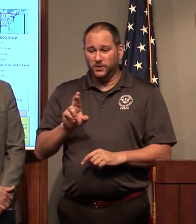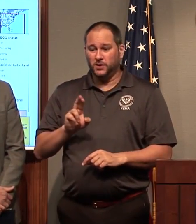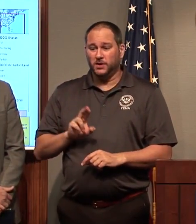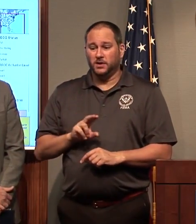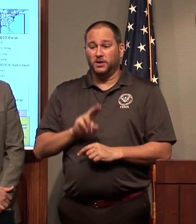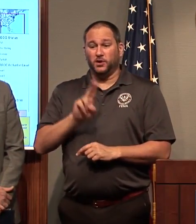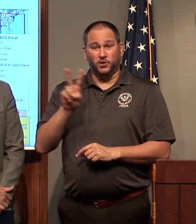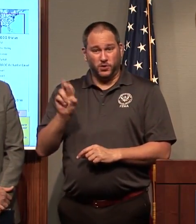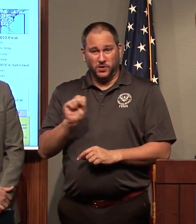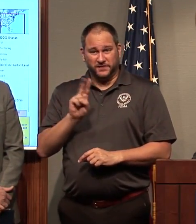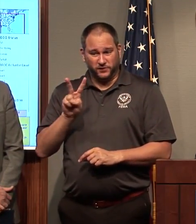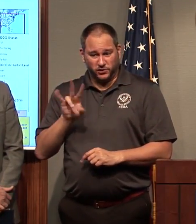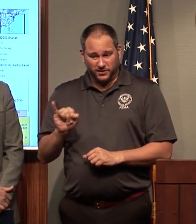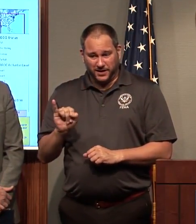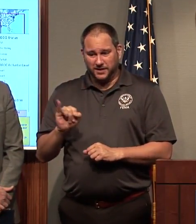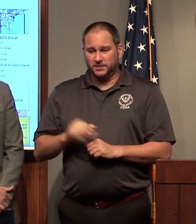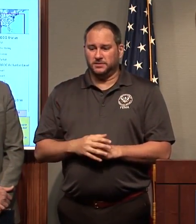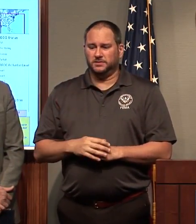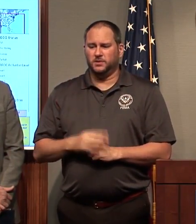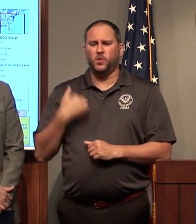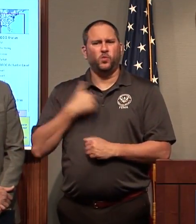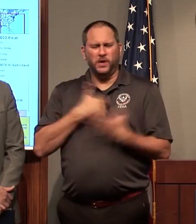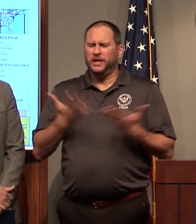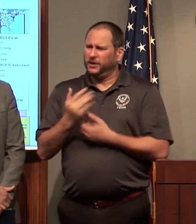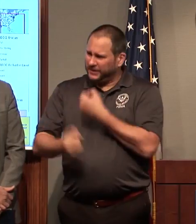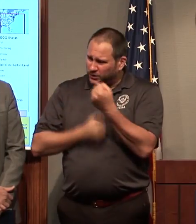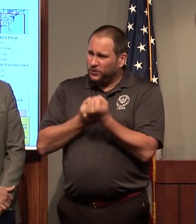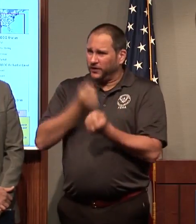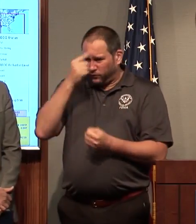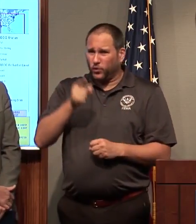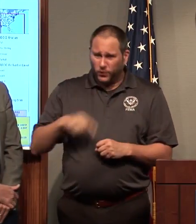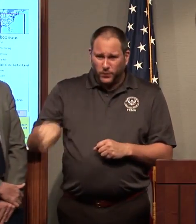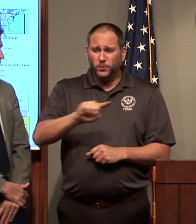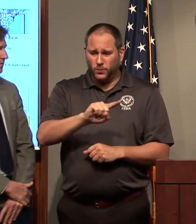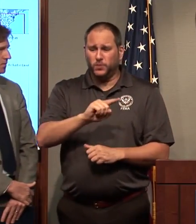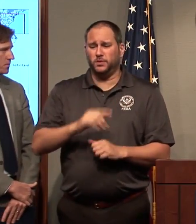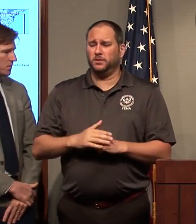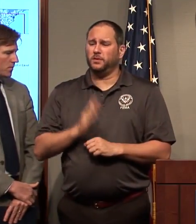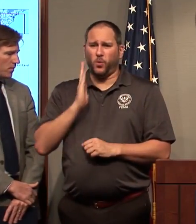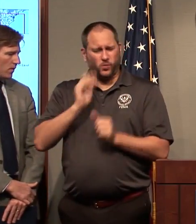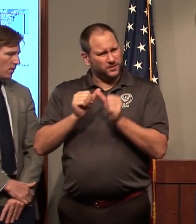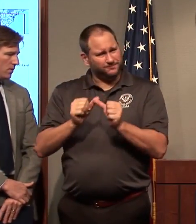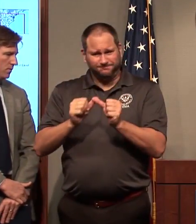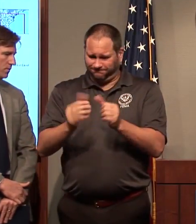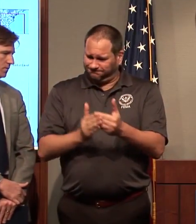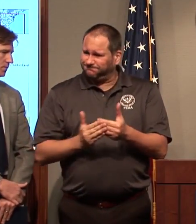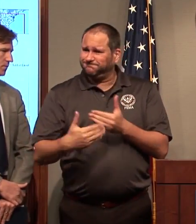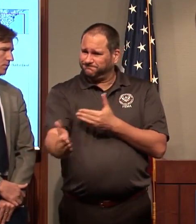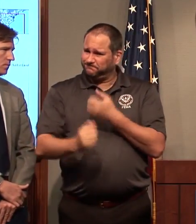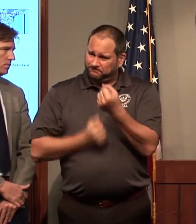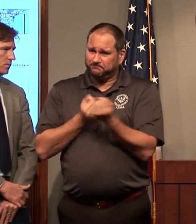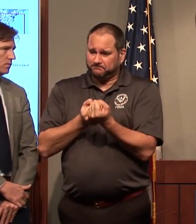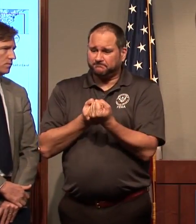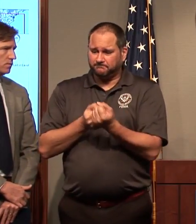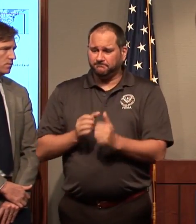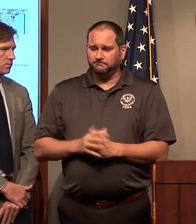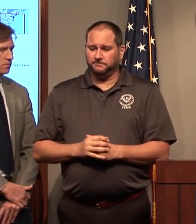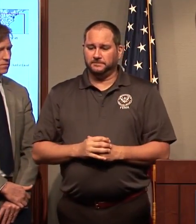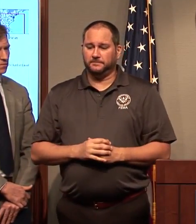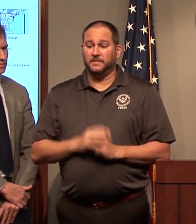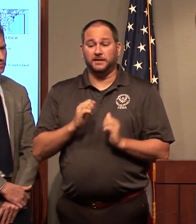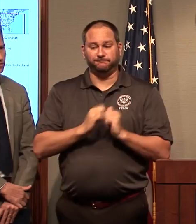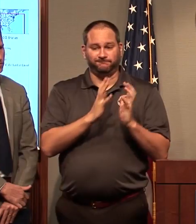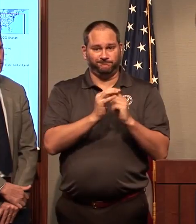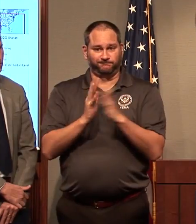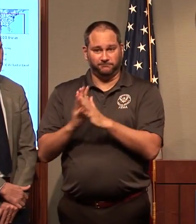Virgin Islands, we are here for you, and we are here for the long haul. While we are ramping up operations in Florida, for those